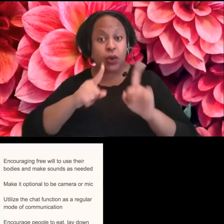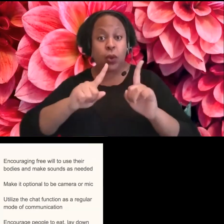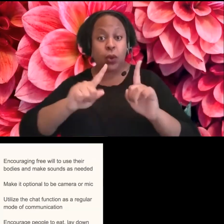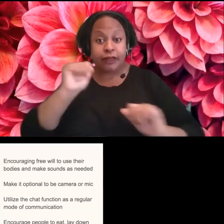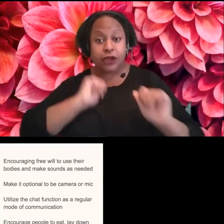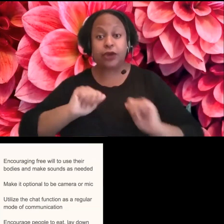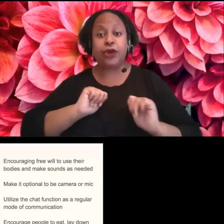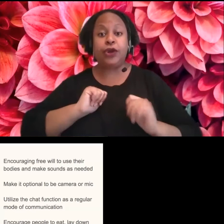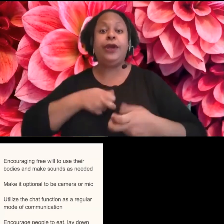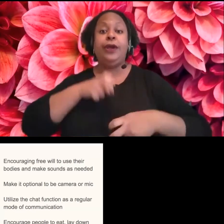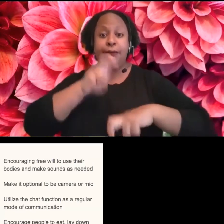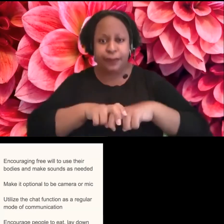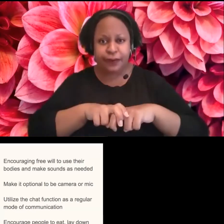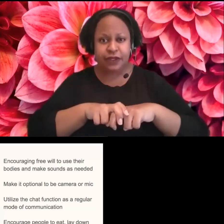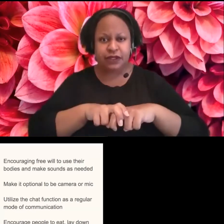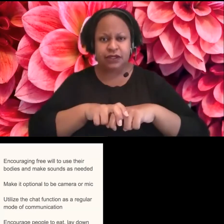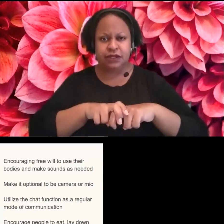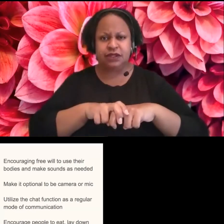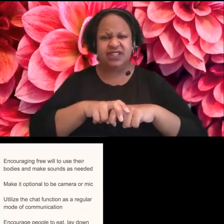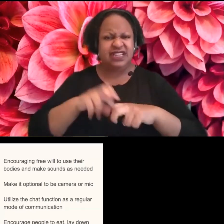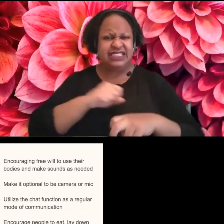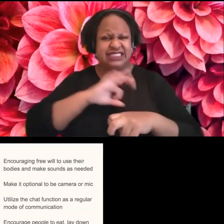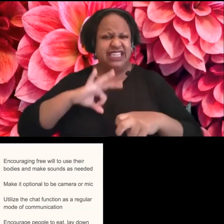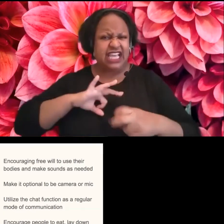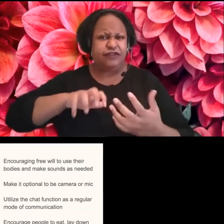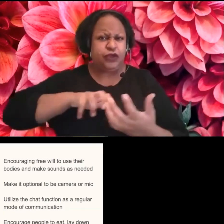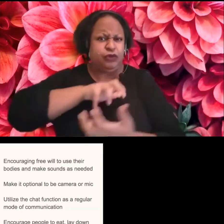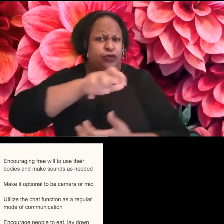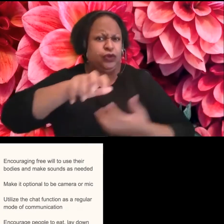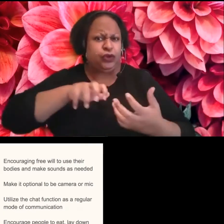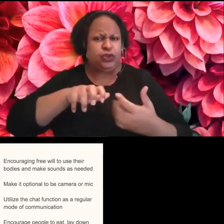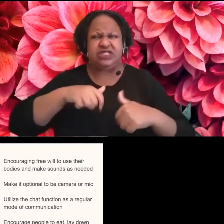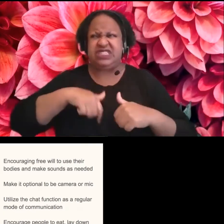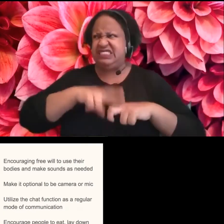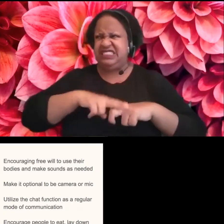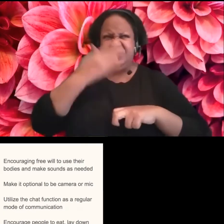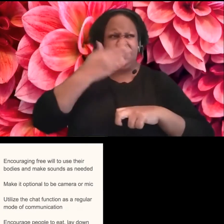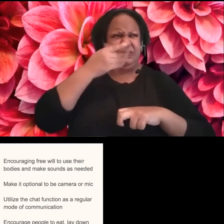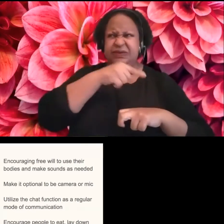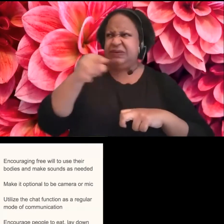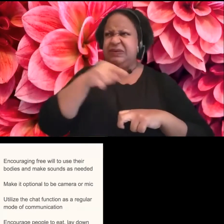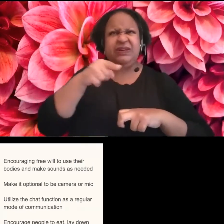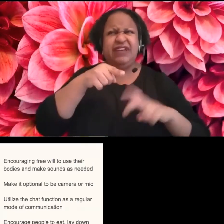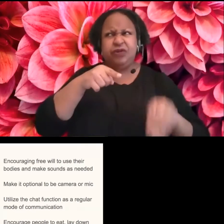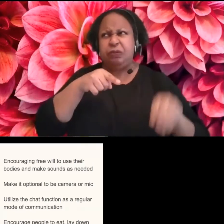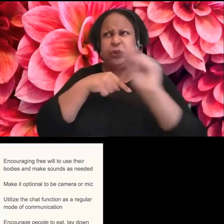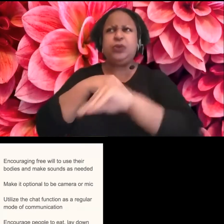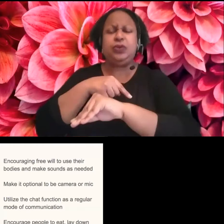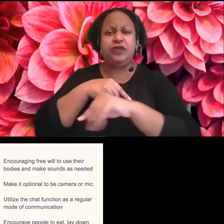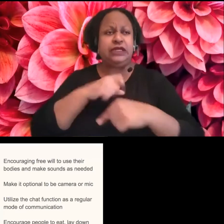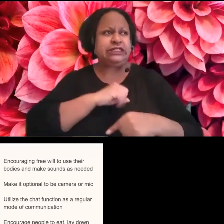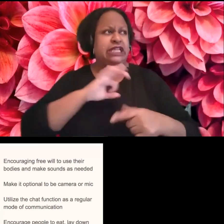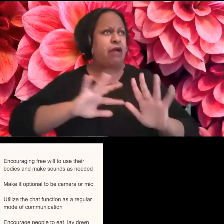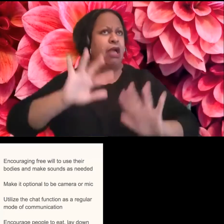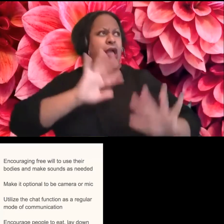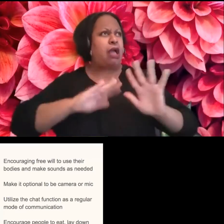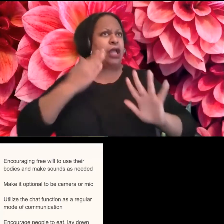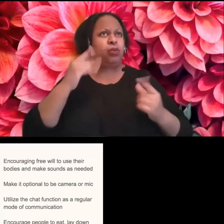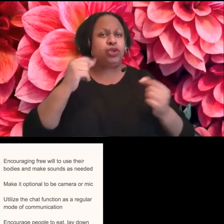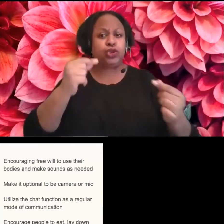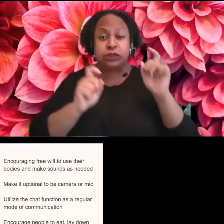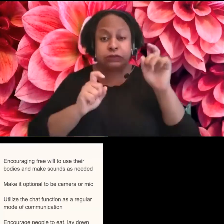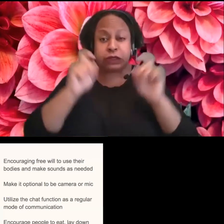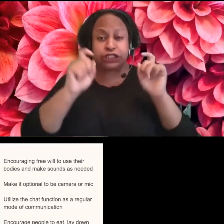the confusion from the staff on how to deal with the issue was one of the barriers. If, if, if the